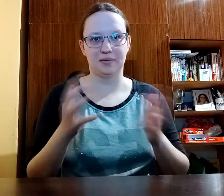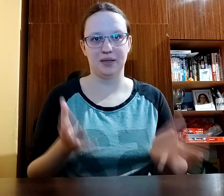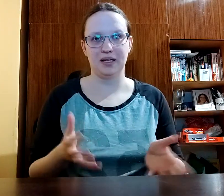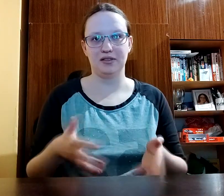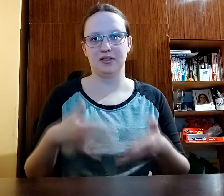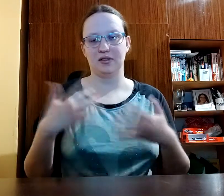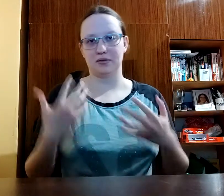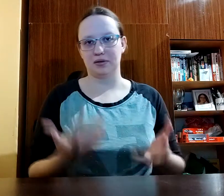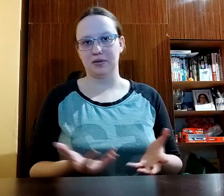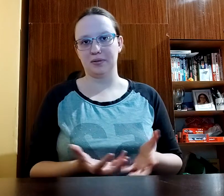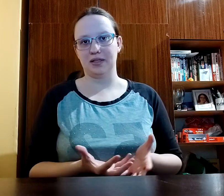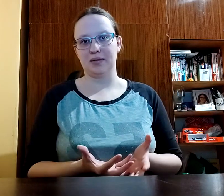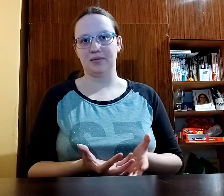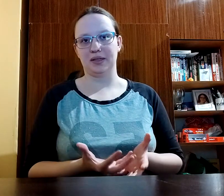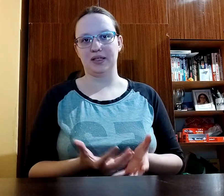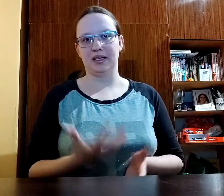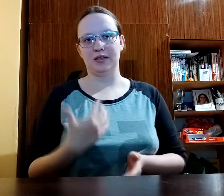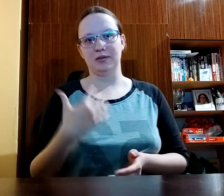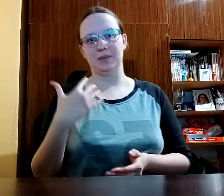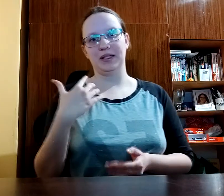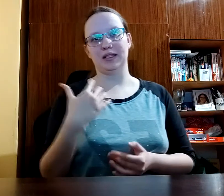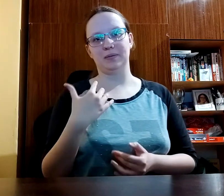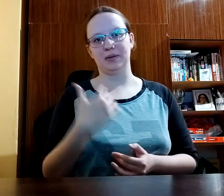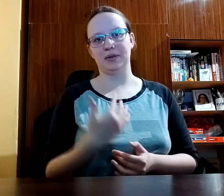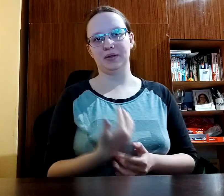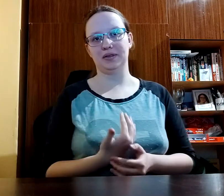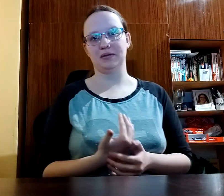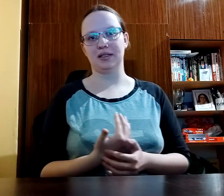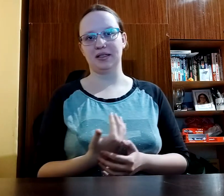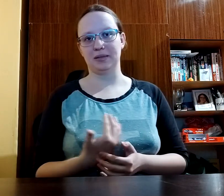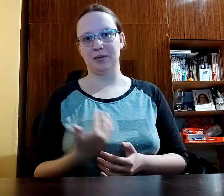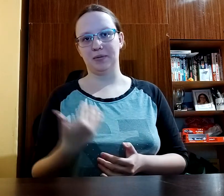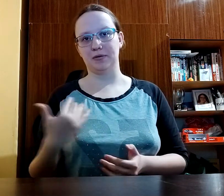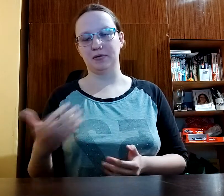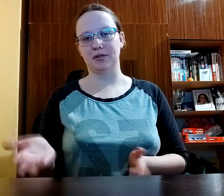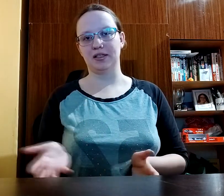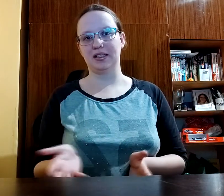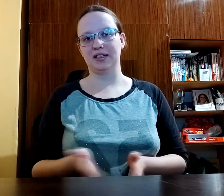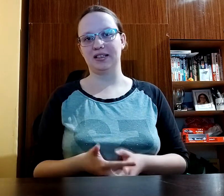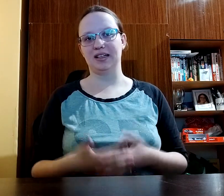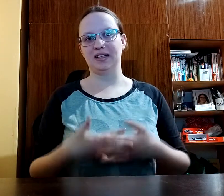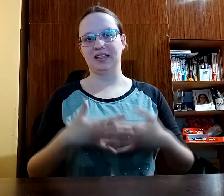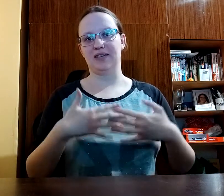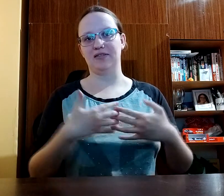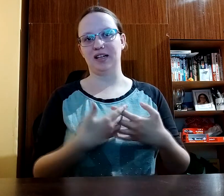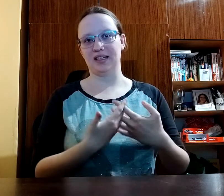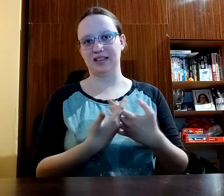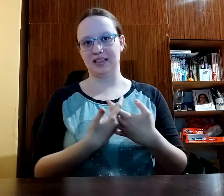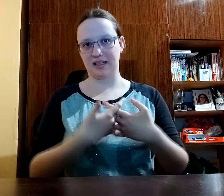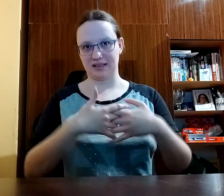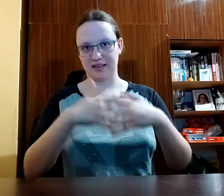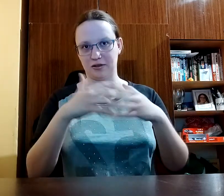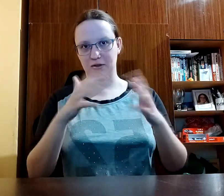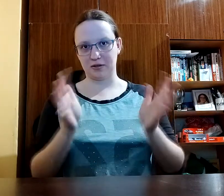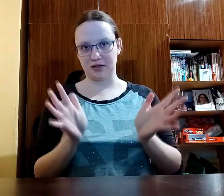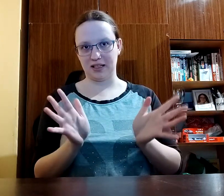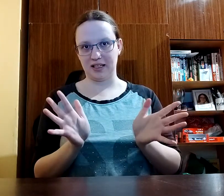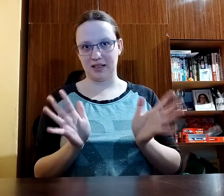bungee or rope jumping I do pick points where the people working there have like the psychological approach